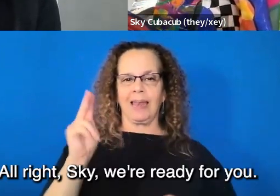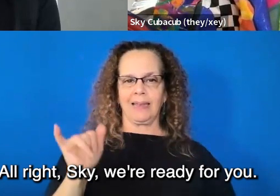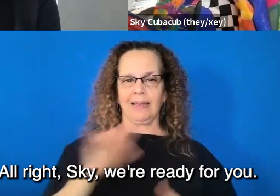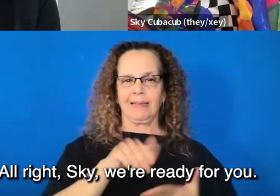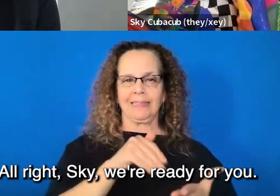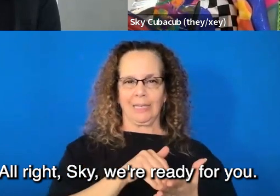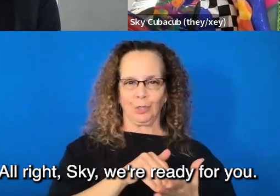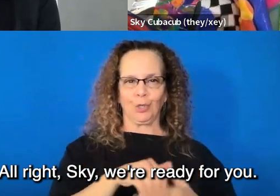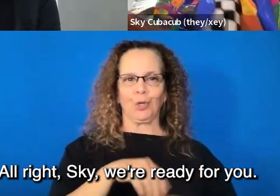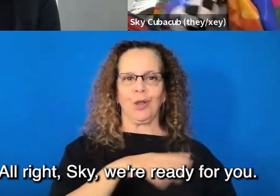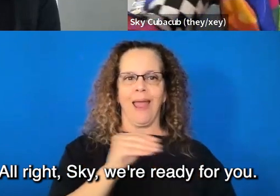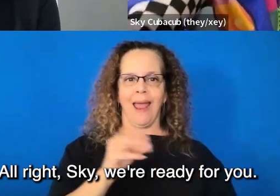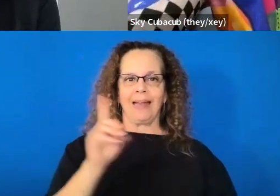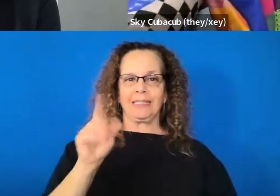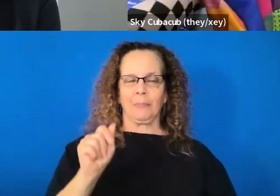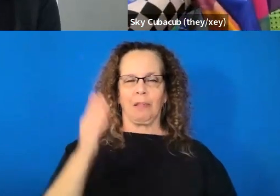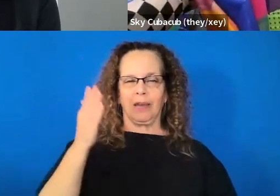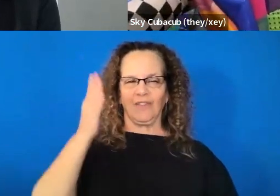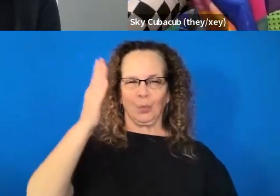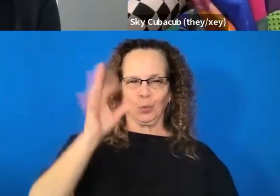All right, Skye, we're ready for you.